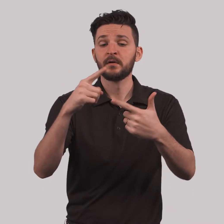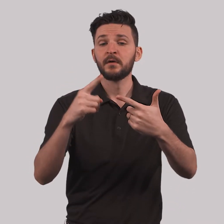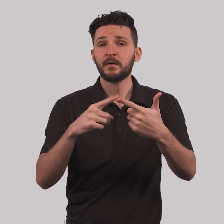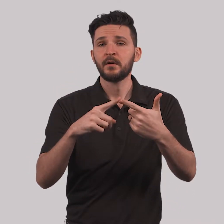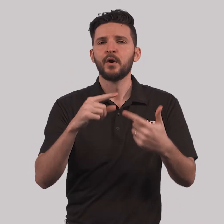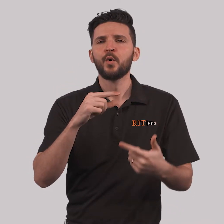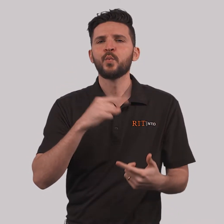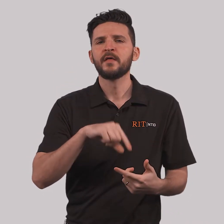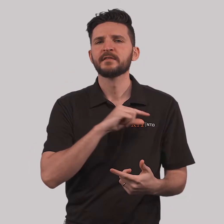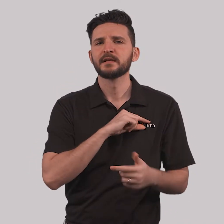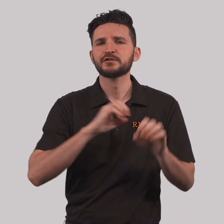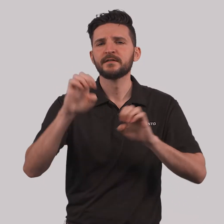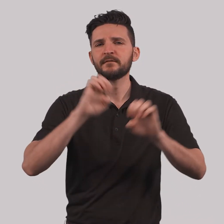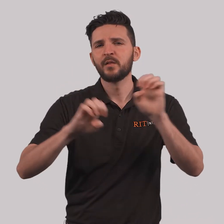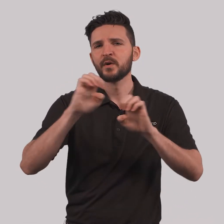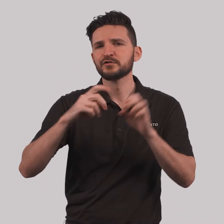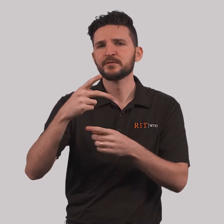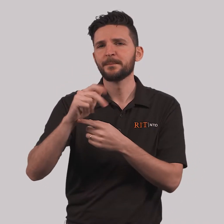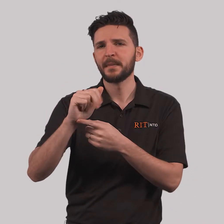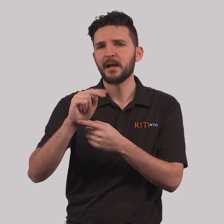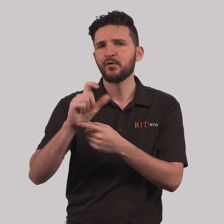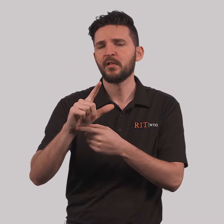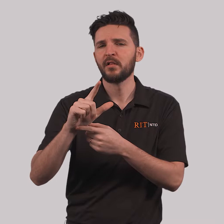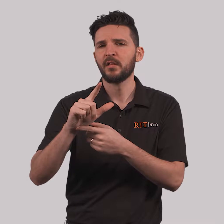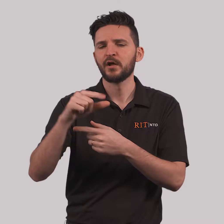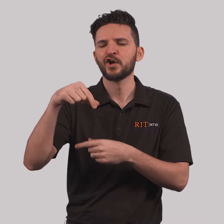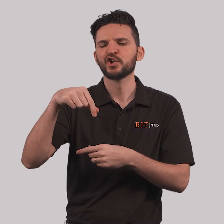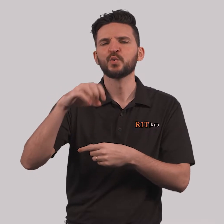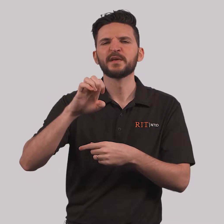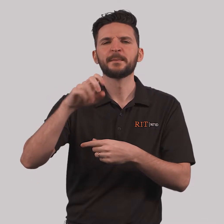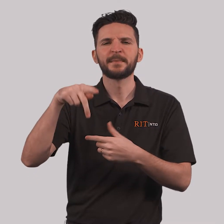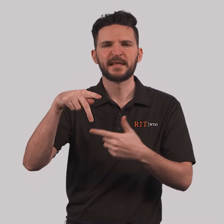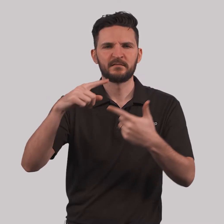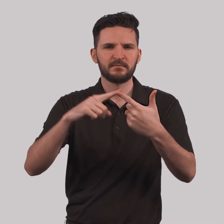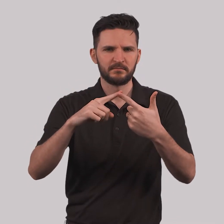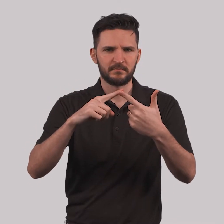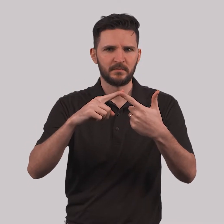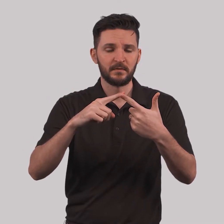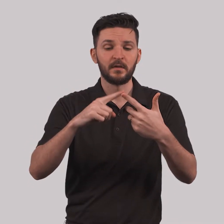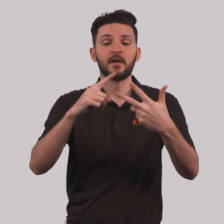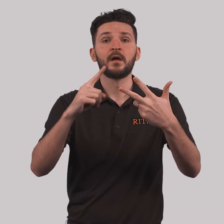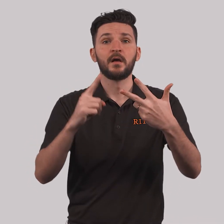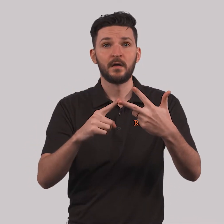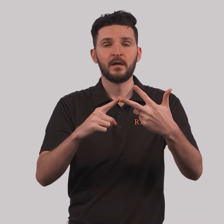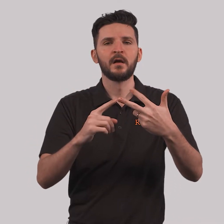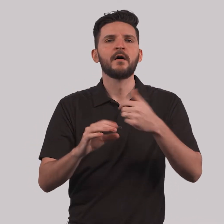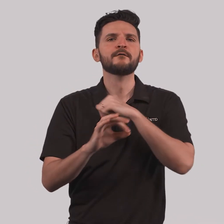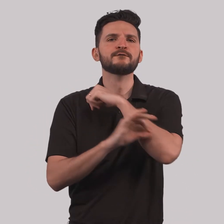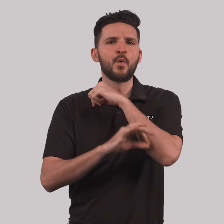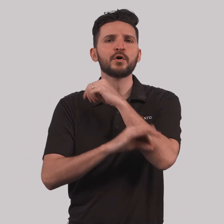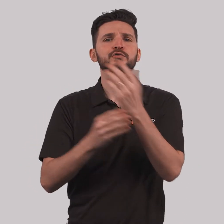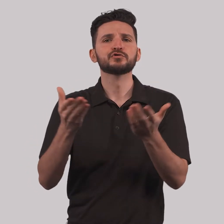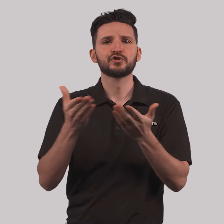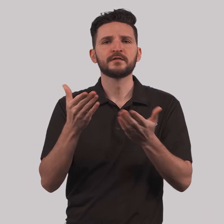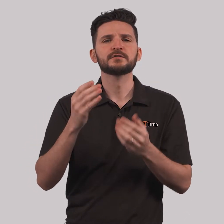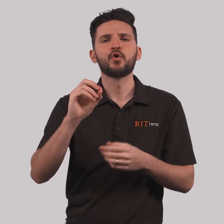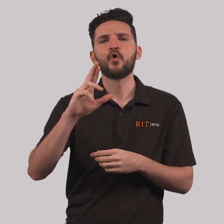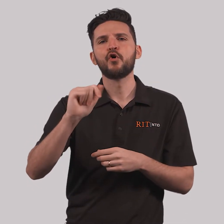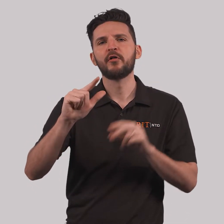the Qualification Evaluations Panel, or QEP, and the Foreign Service